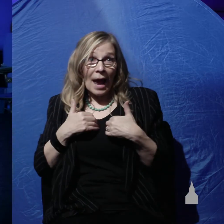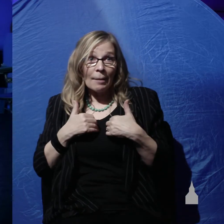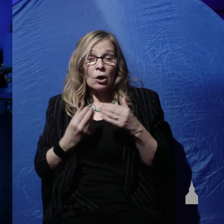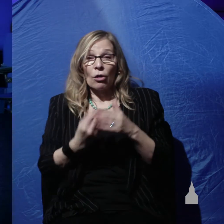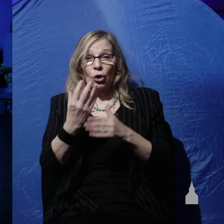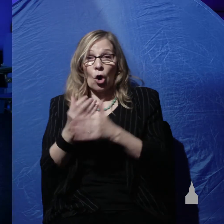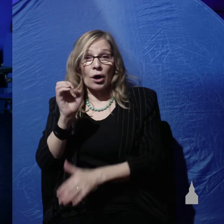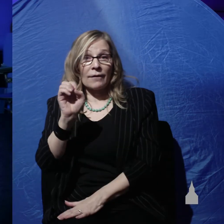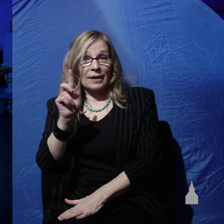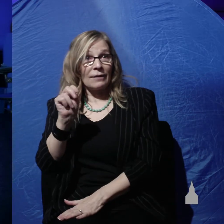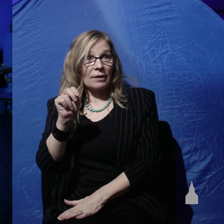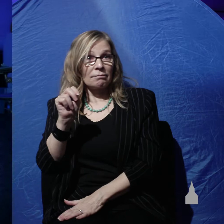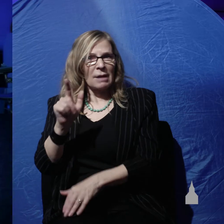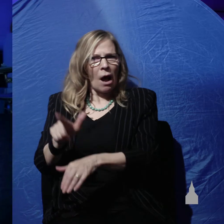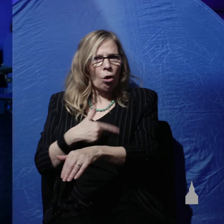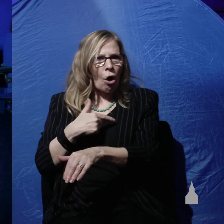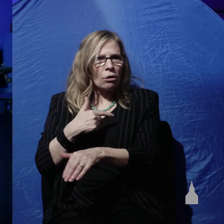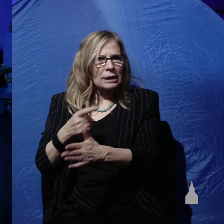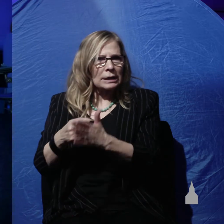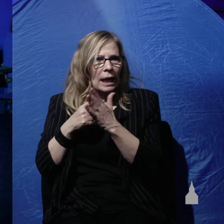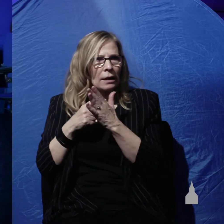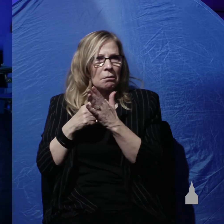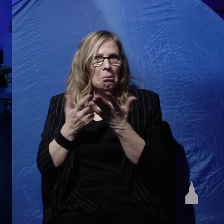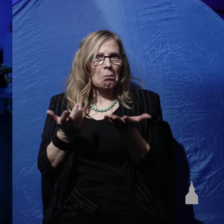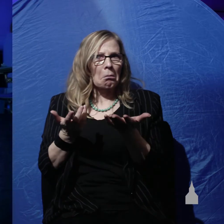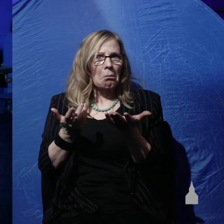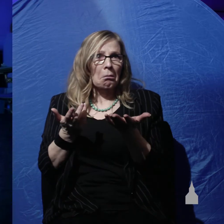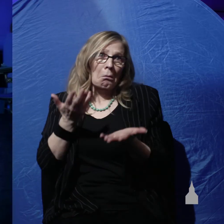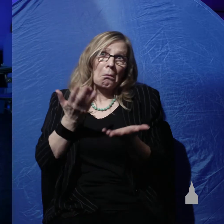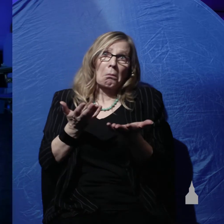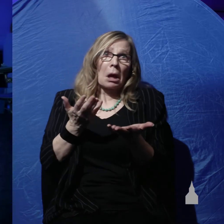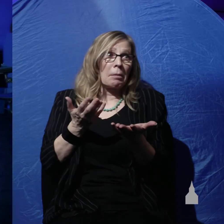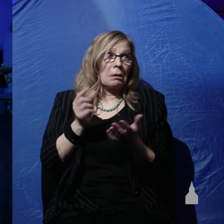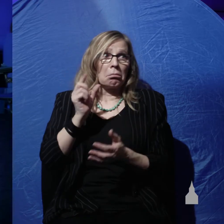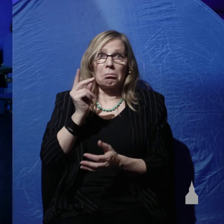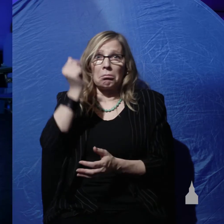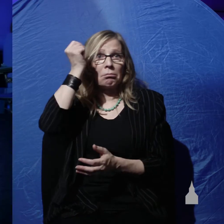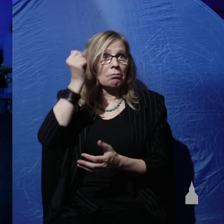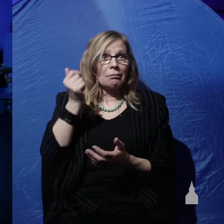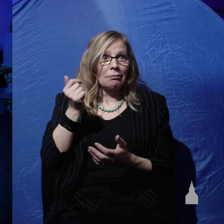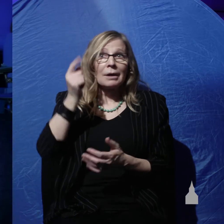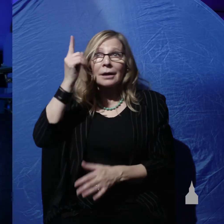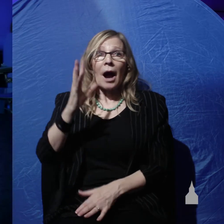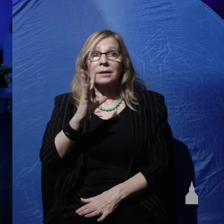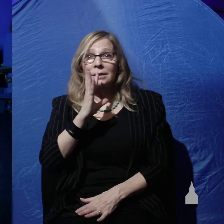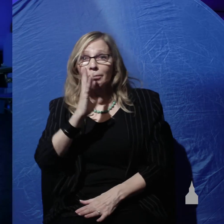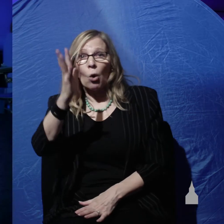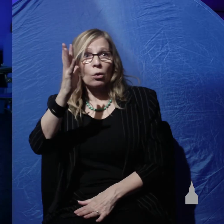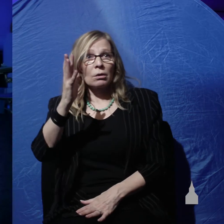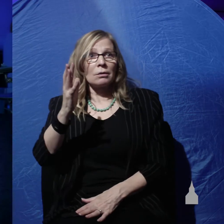long did it take God to do that? Well, I think probably about that long because God spoke those things into existence.